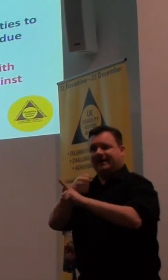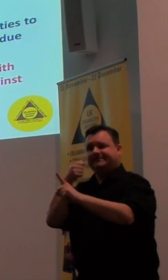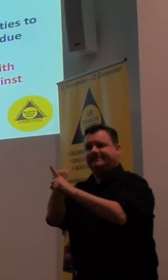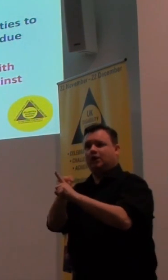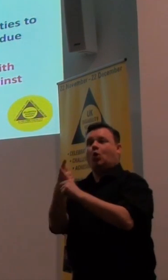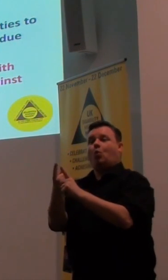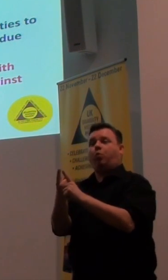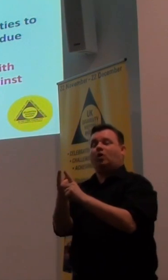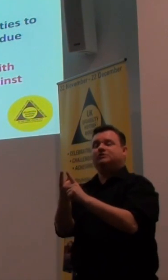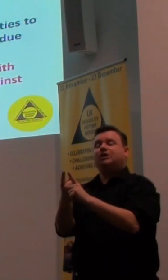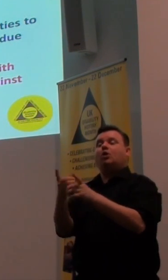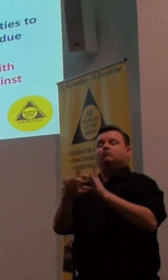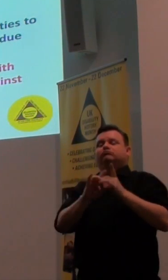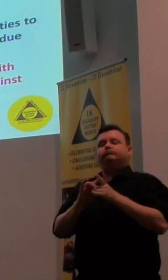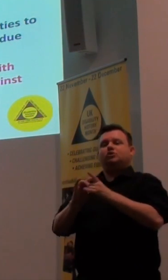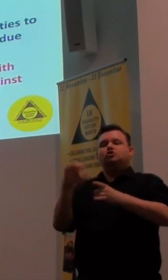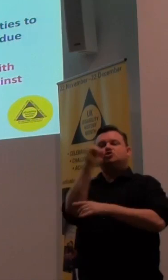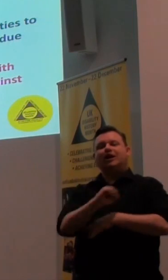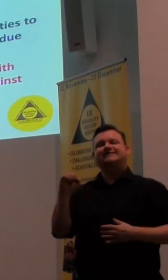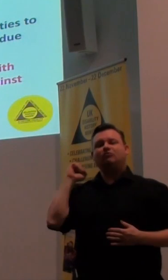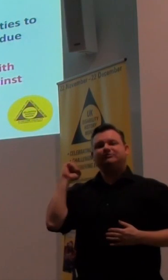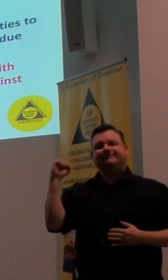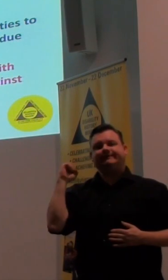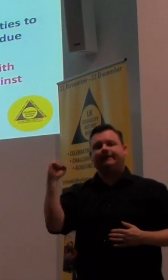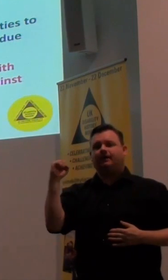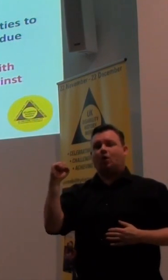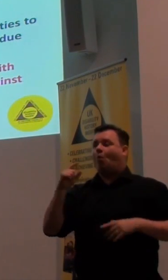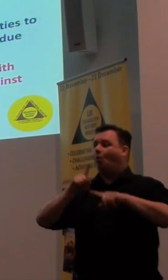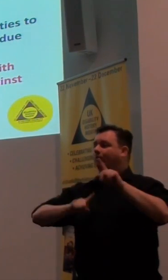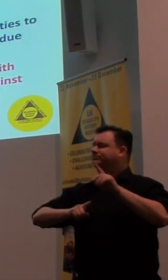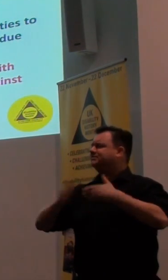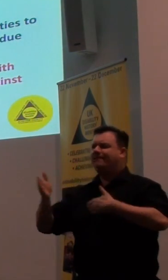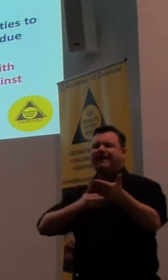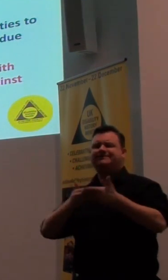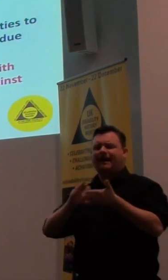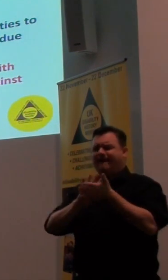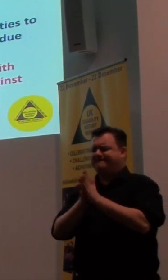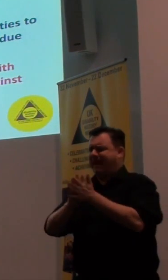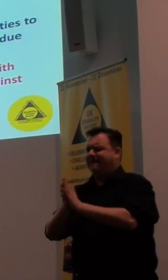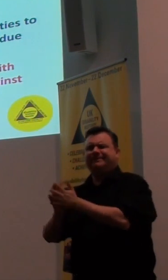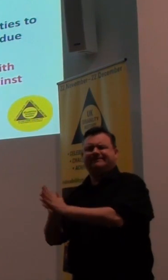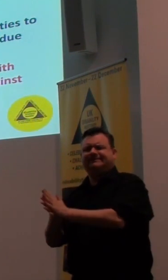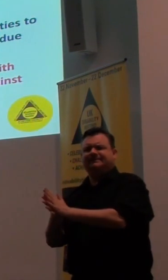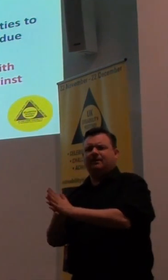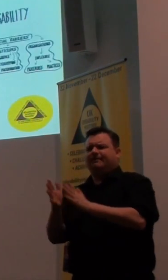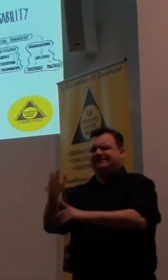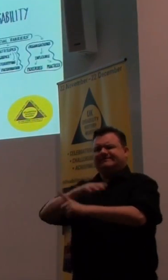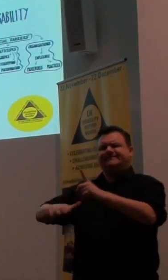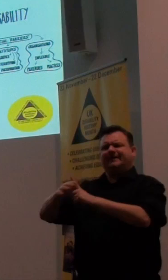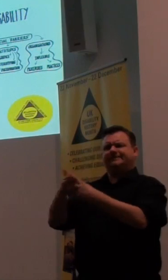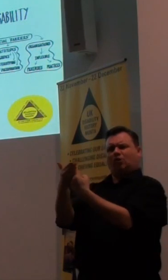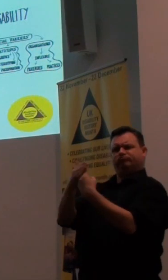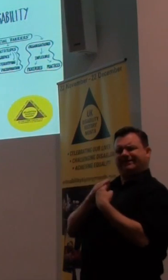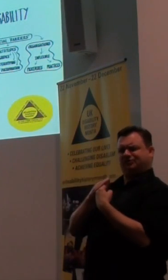holds us together is solidarity, whatever our impairments, against the oppression that we face in society. So,